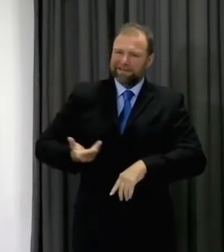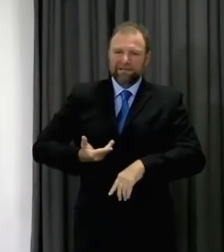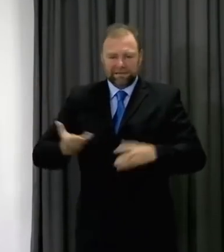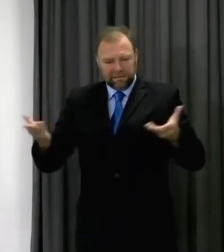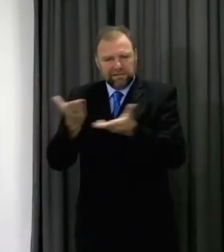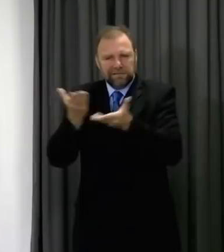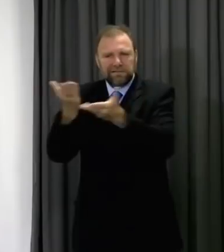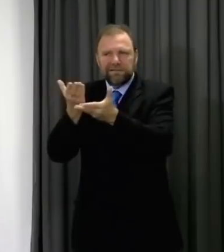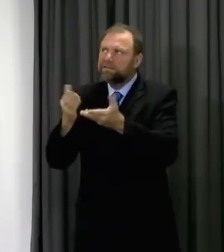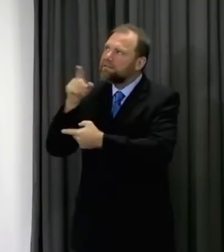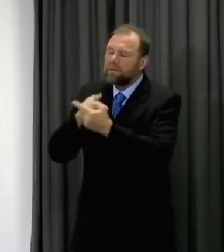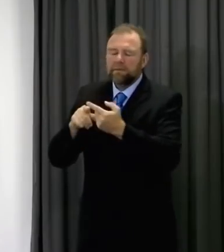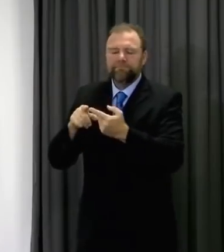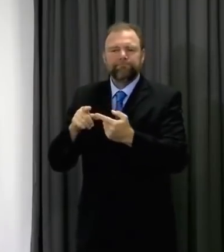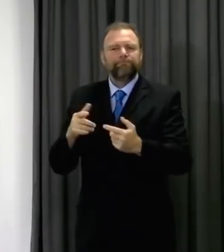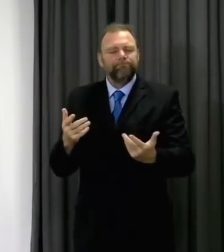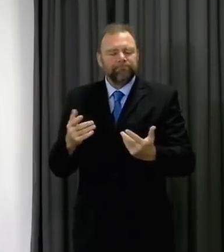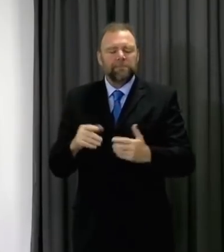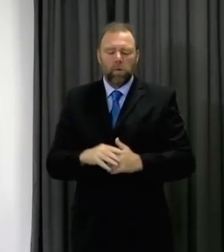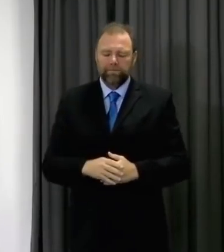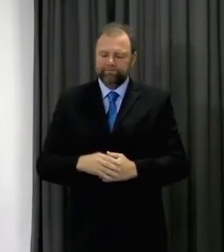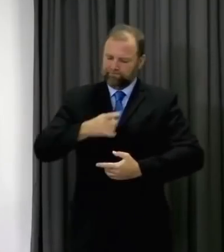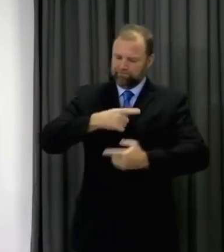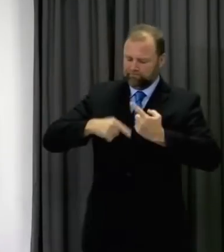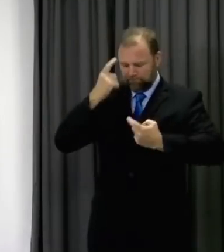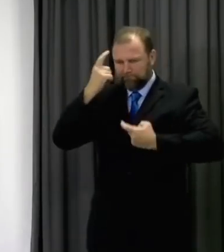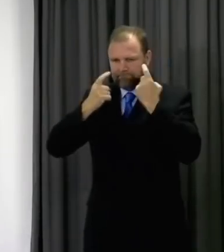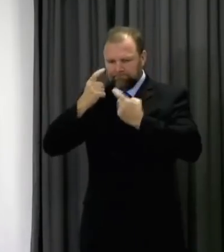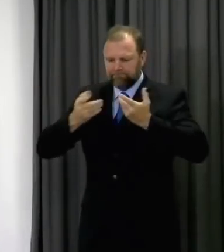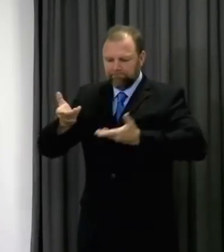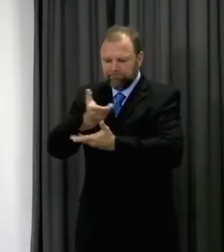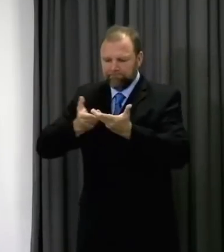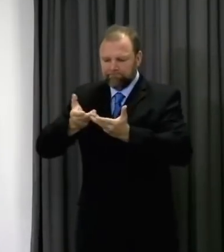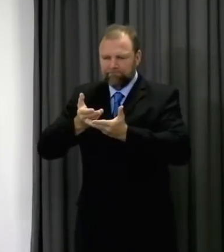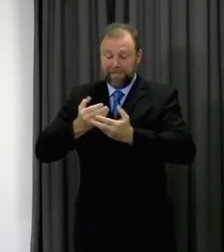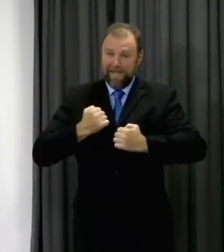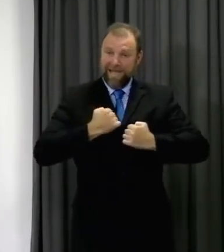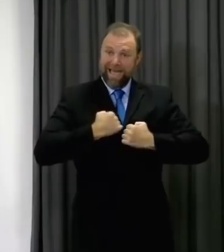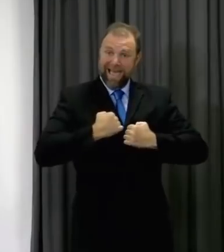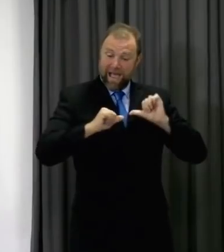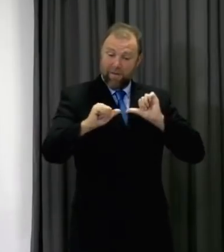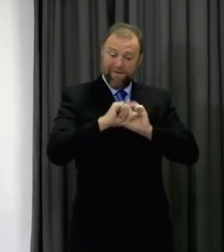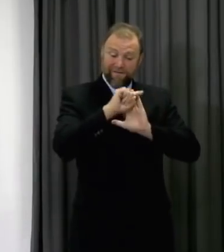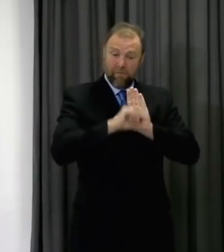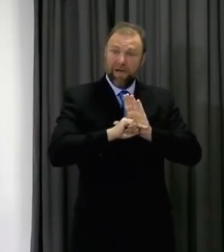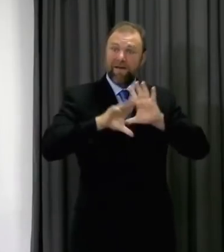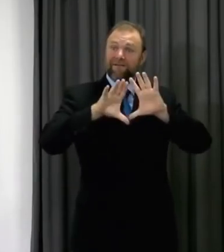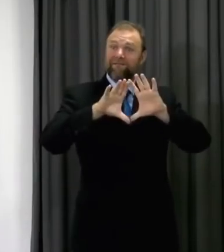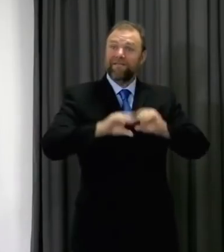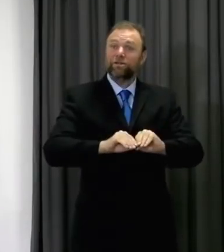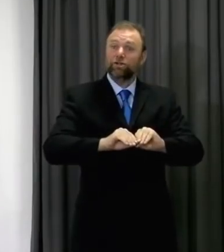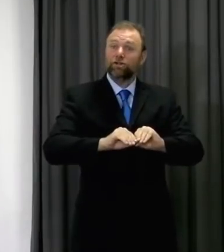border. We will be coming out of our firebreak just as England begins its month